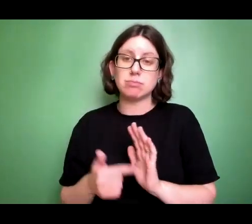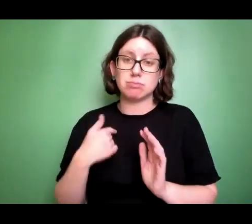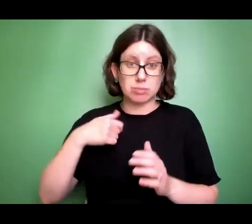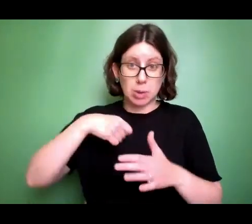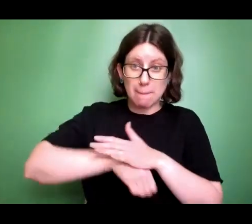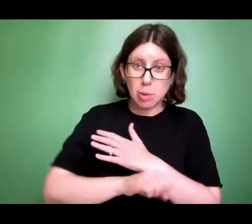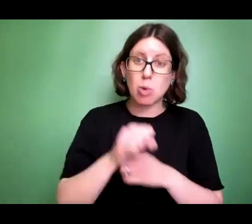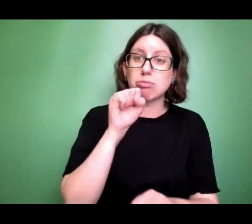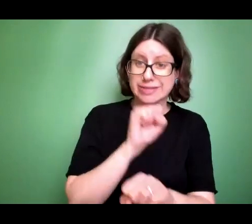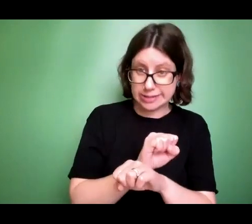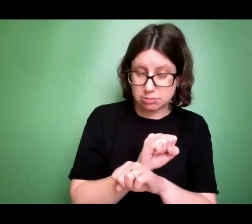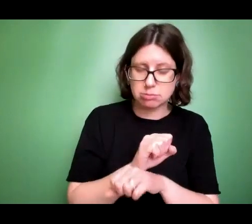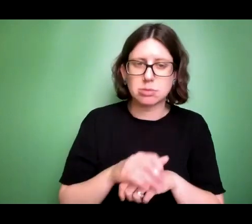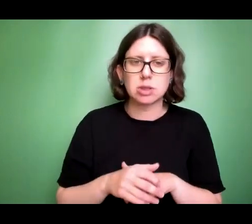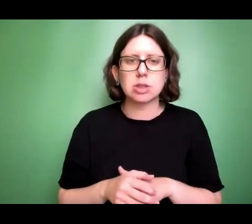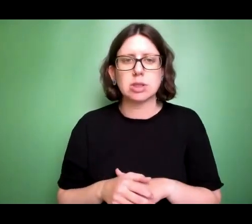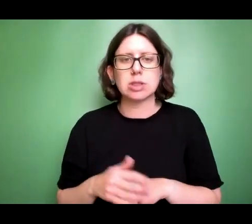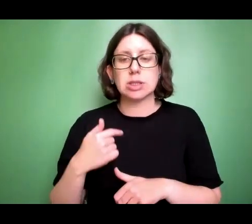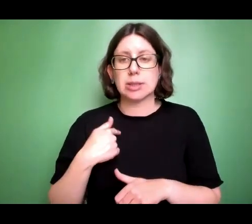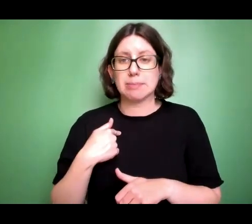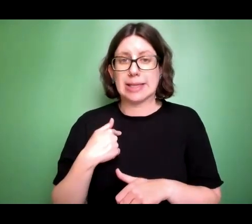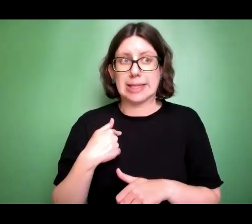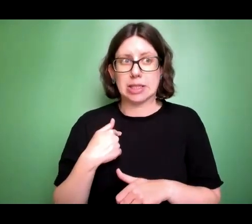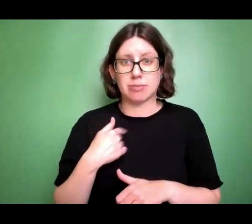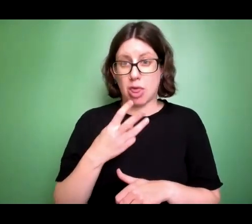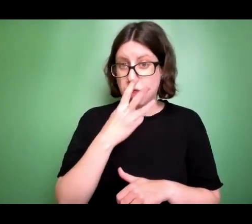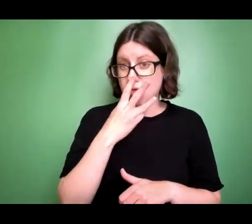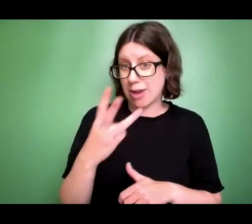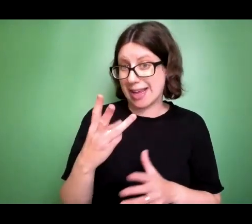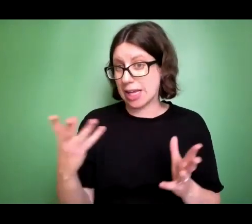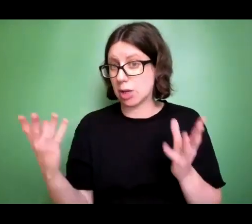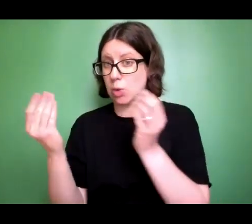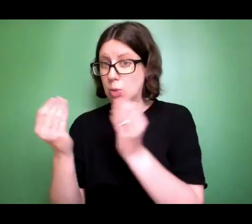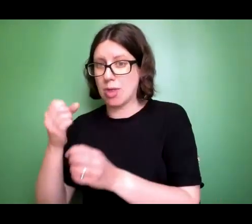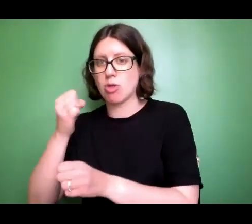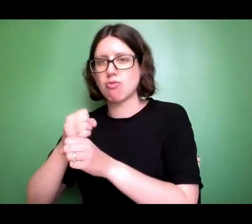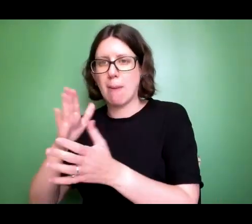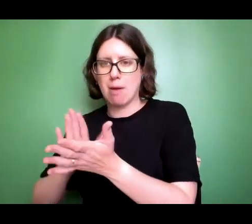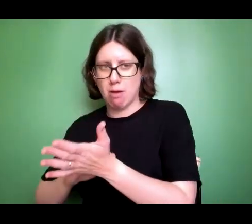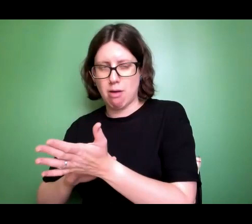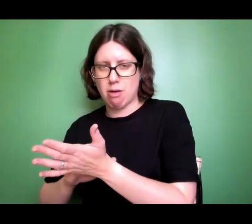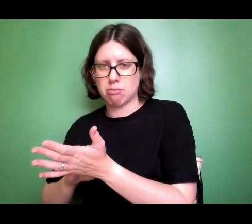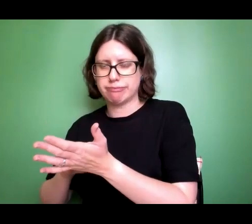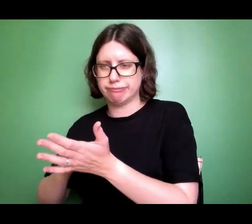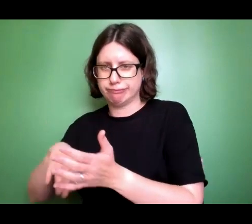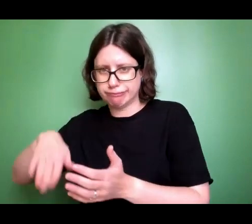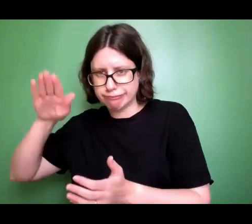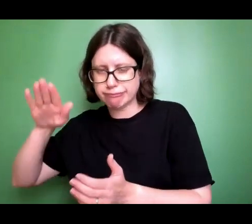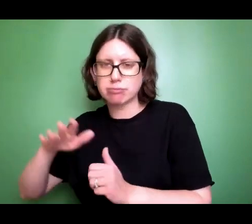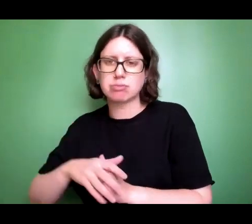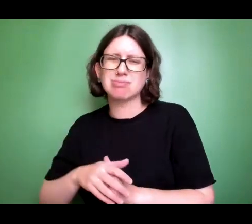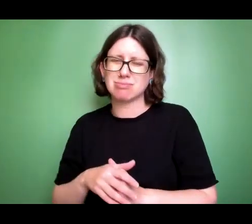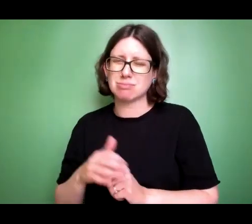my mom was going through a difficult time. So I was raised by my grandmother and my extended family, but all my family were either going into